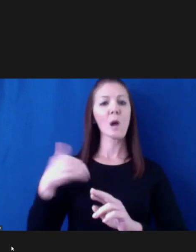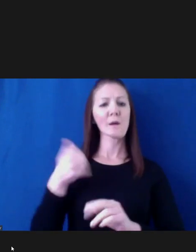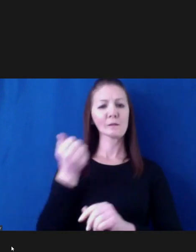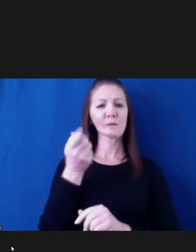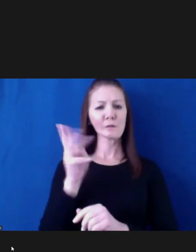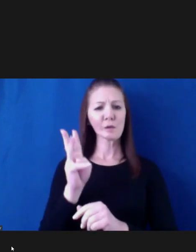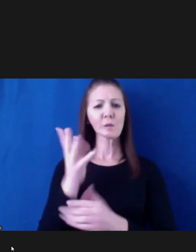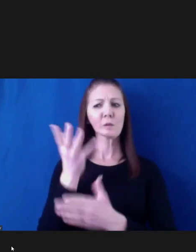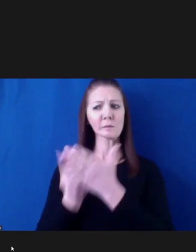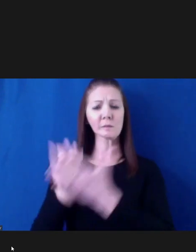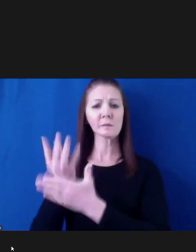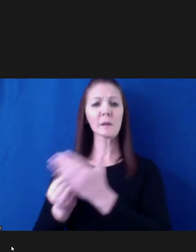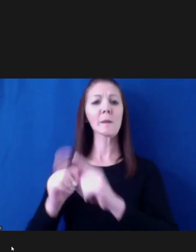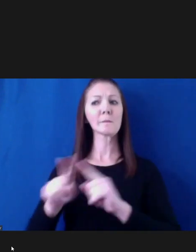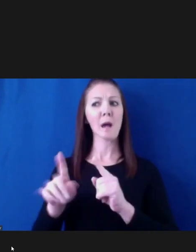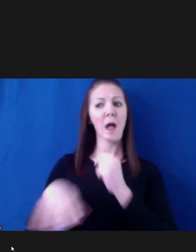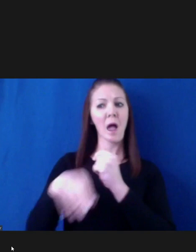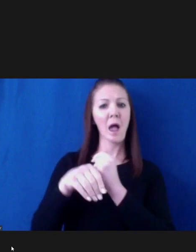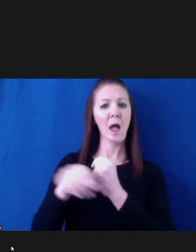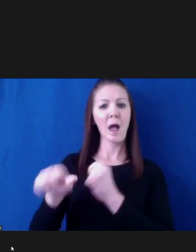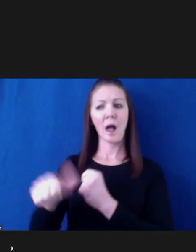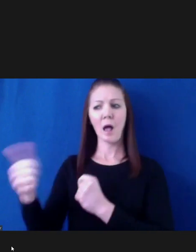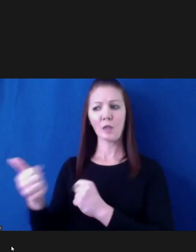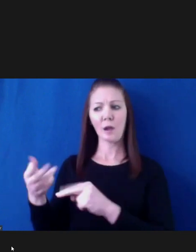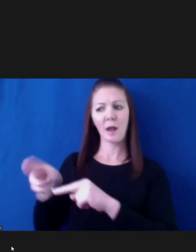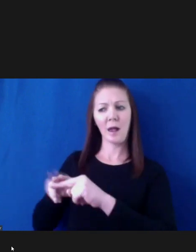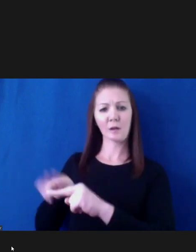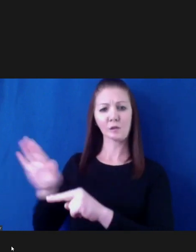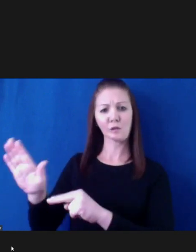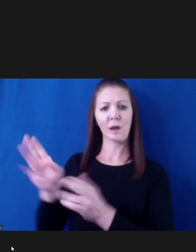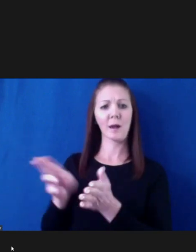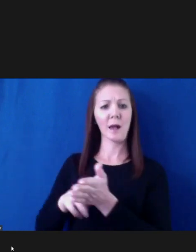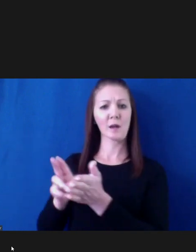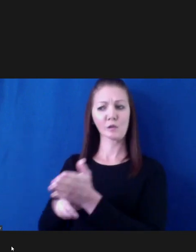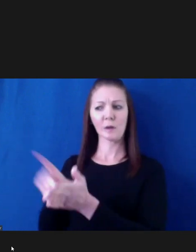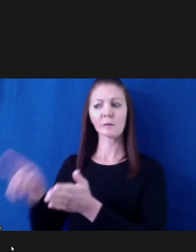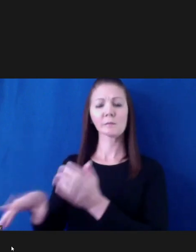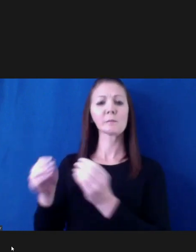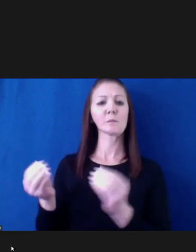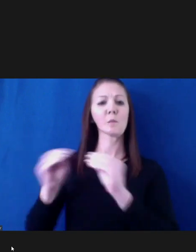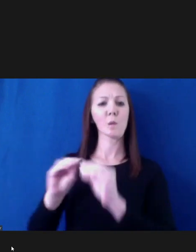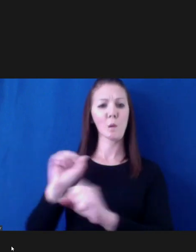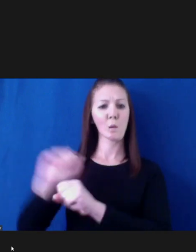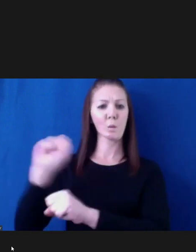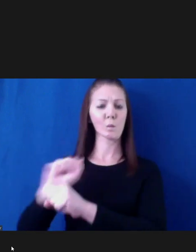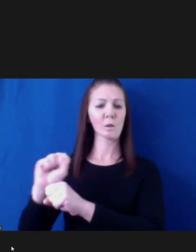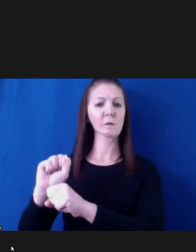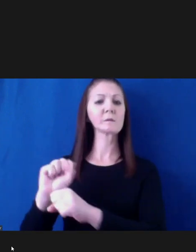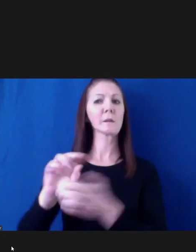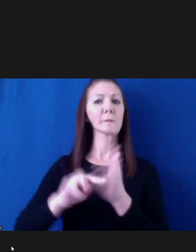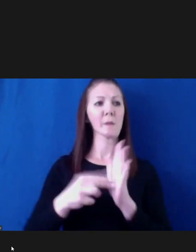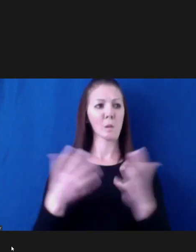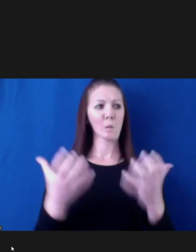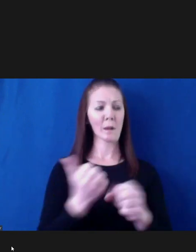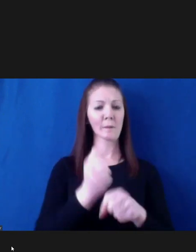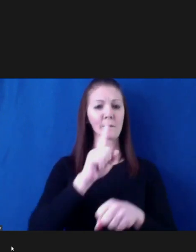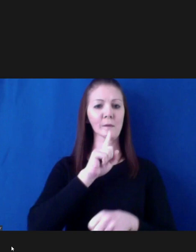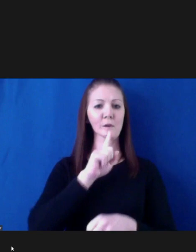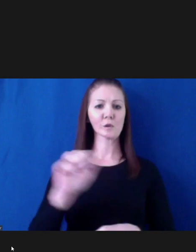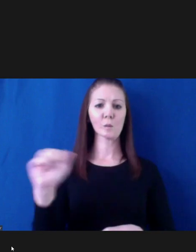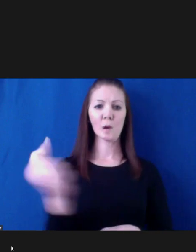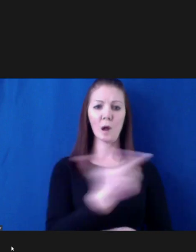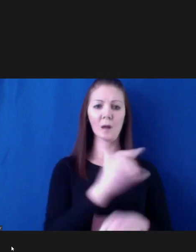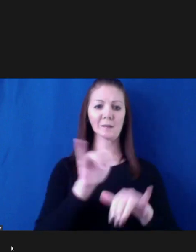providing you stay safe and stay home. You know, with that, I think, you know, the group that's around our virtual emergency operations